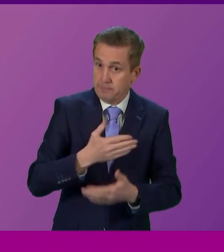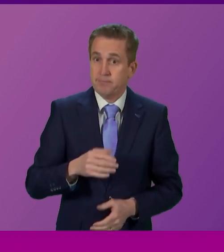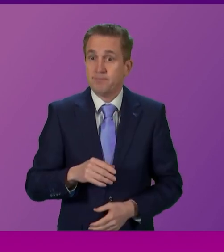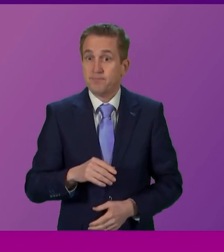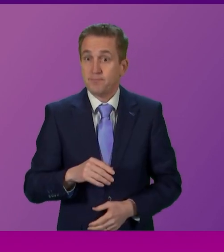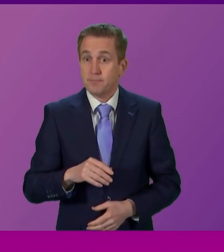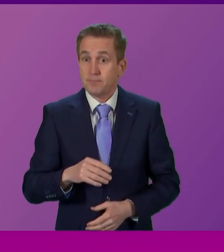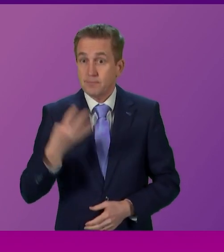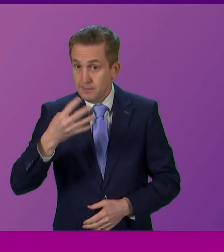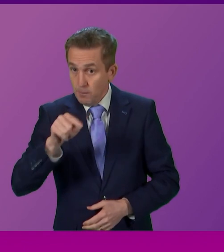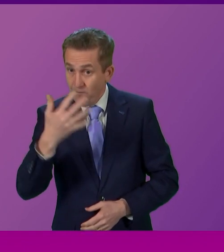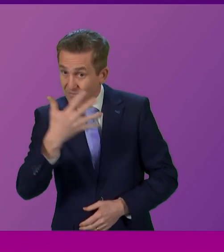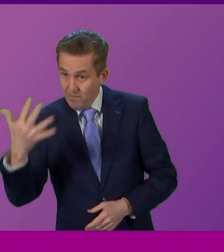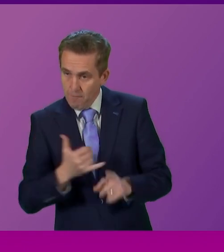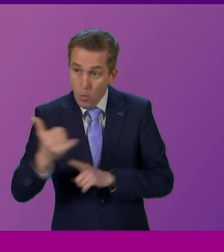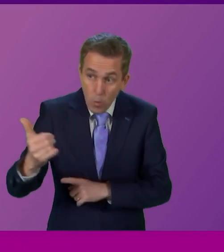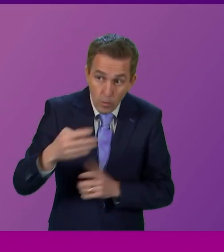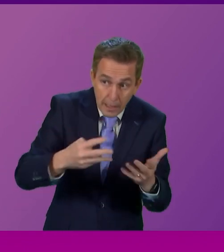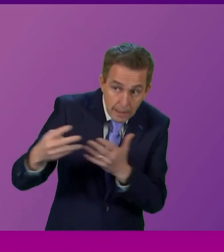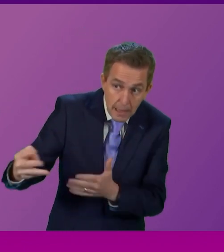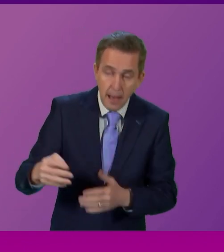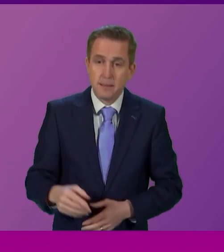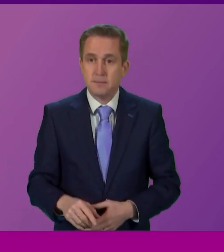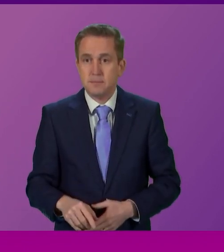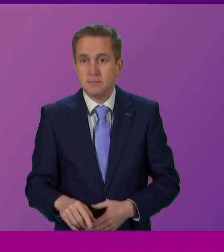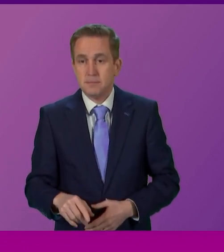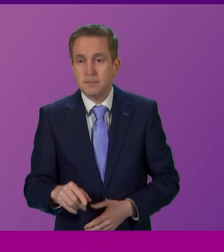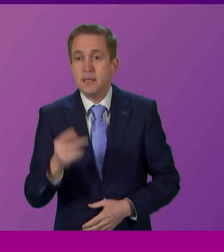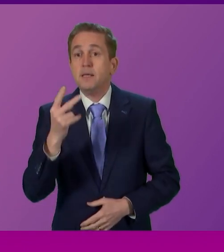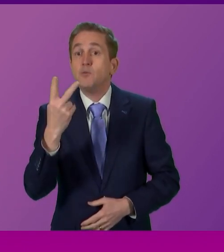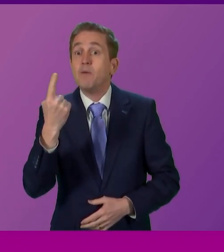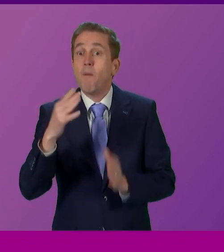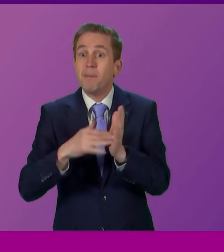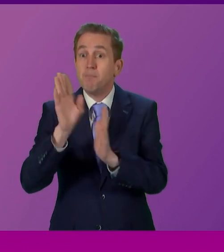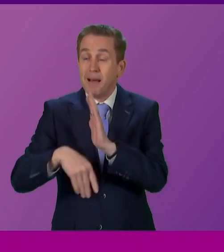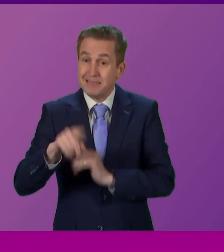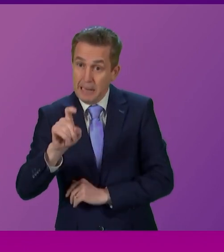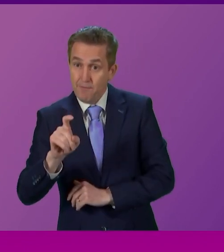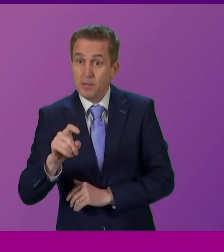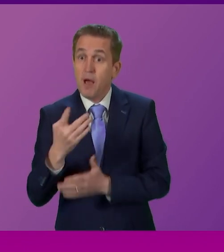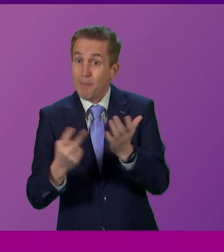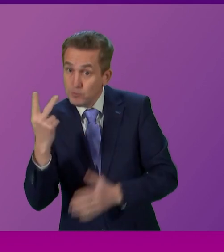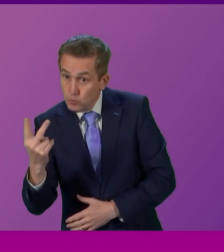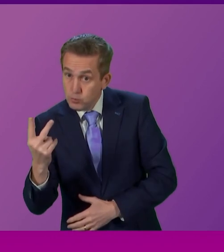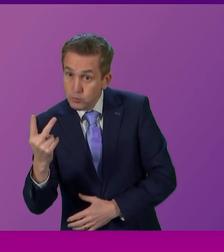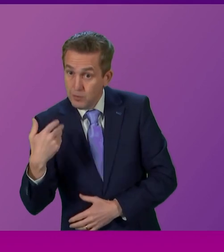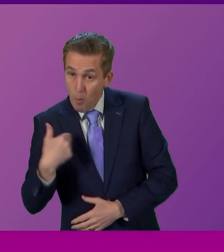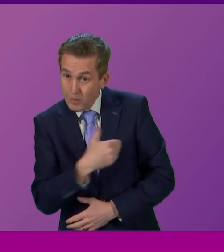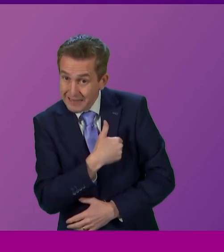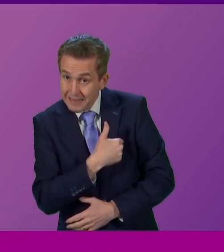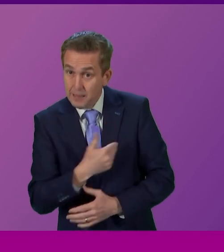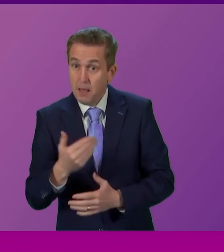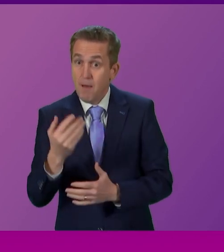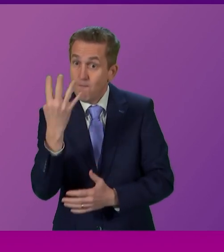again at 9.55pm. 11.21pm, 2.30am, 4